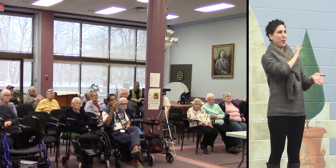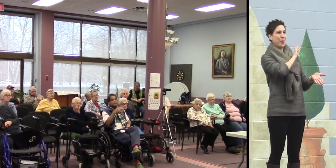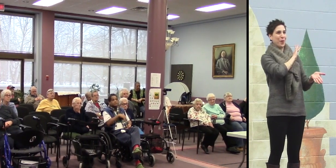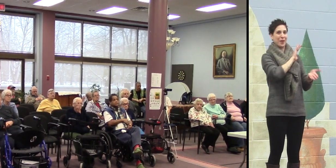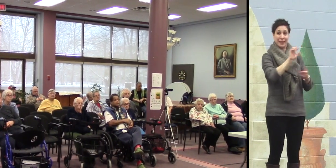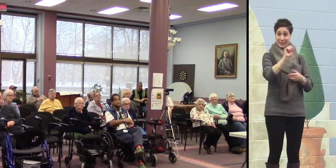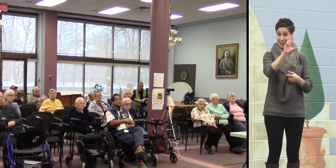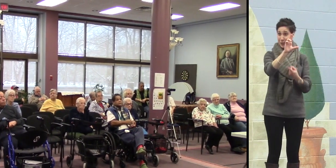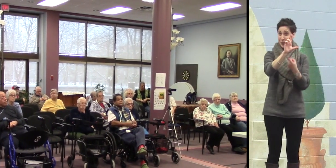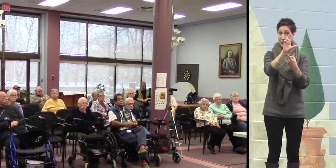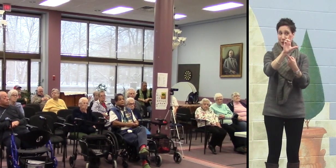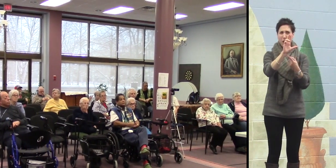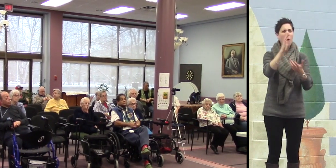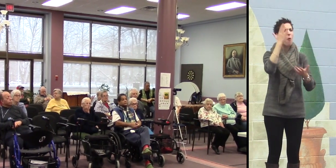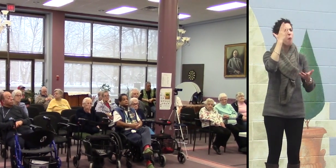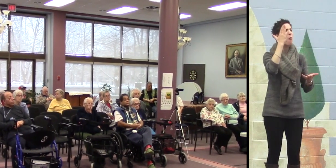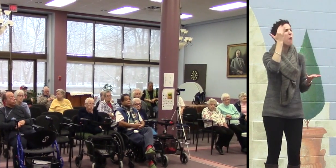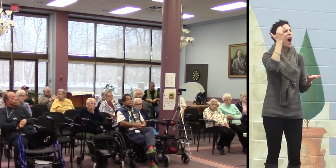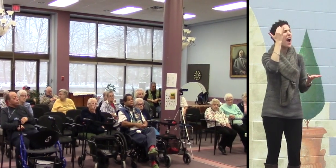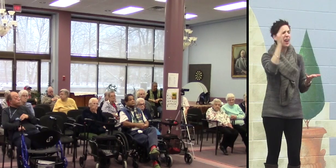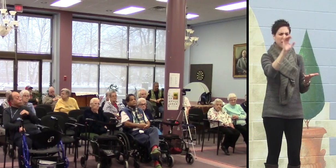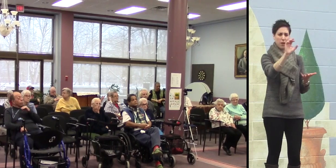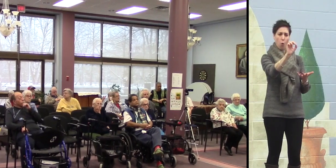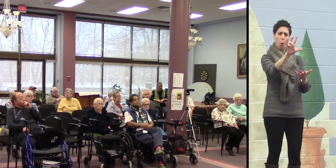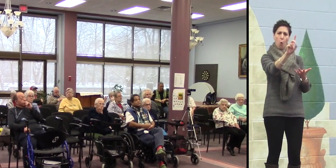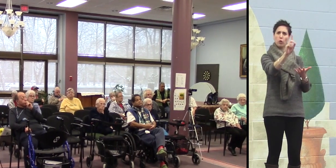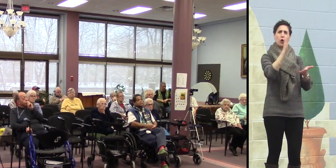Why not just say you're old? Why say senior?